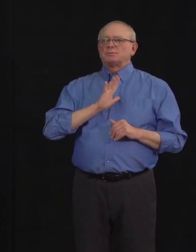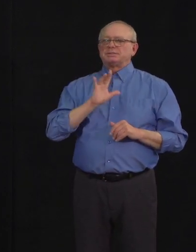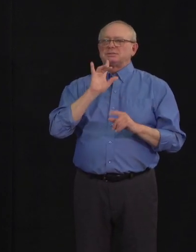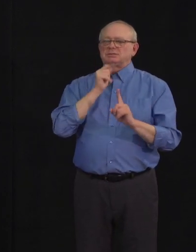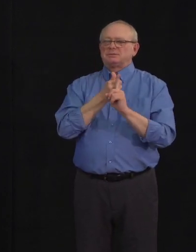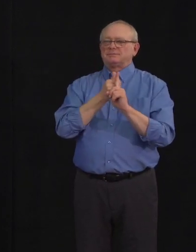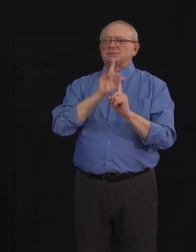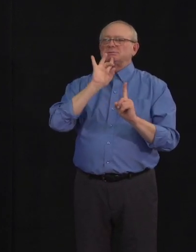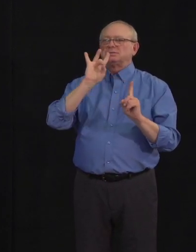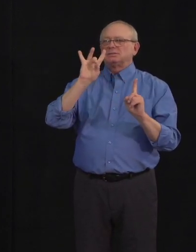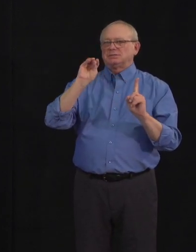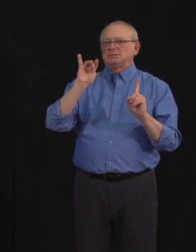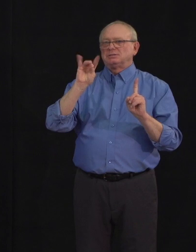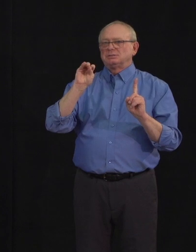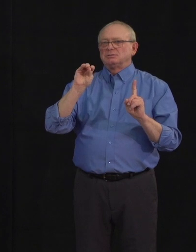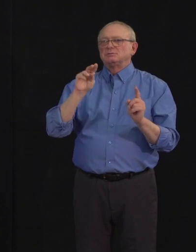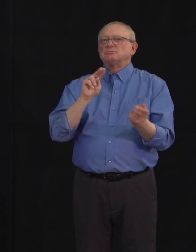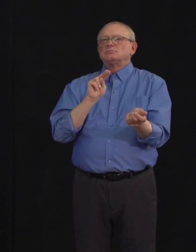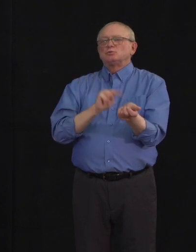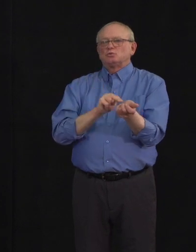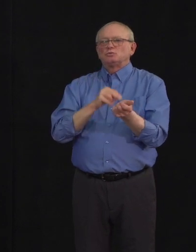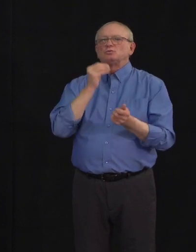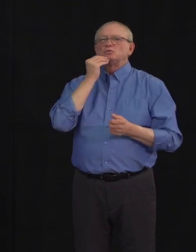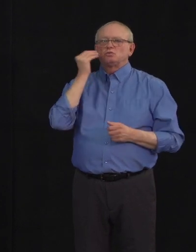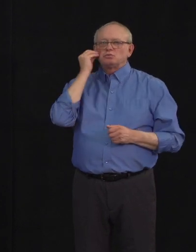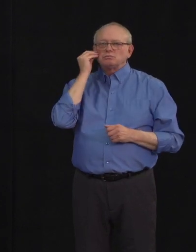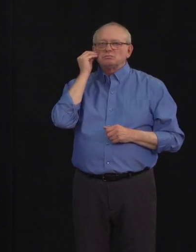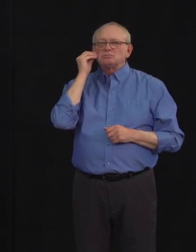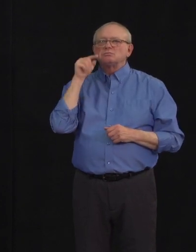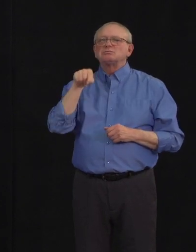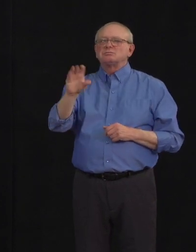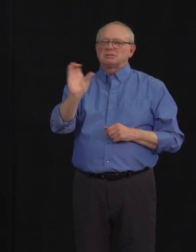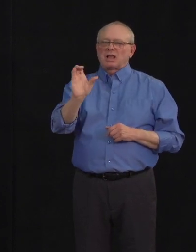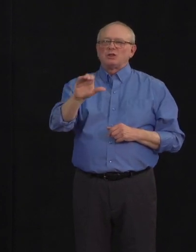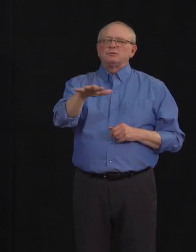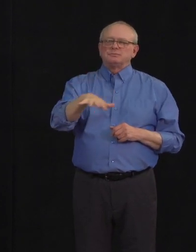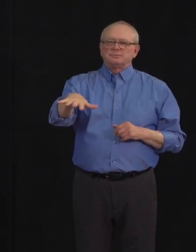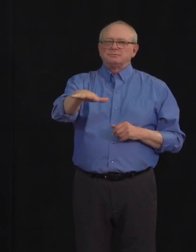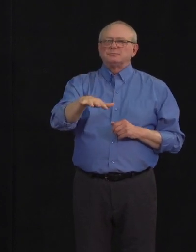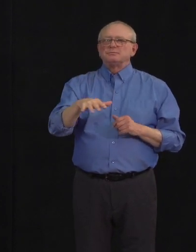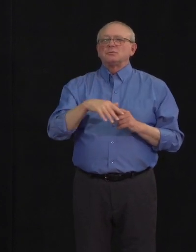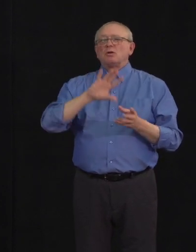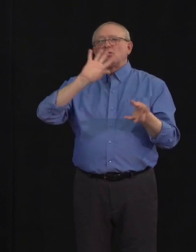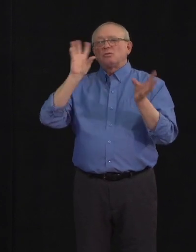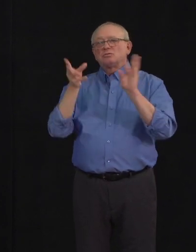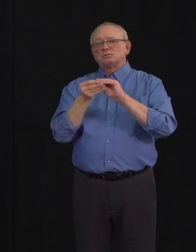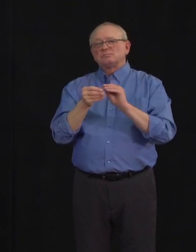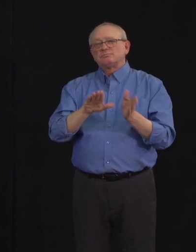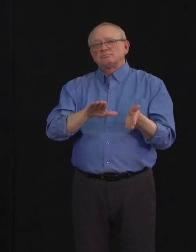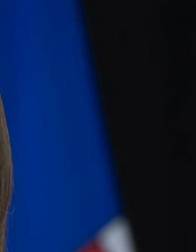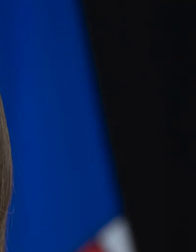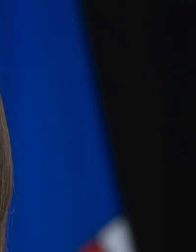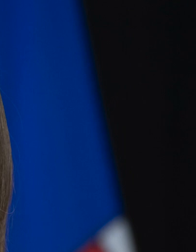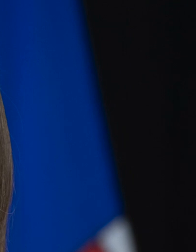facility in the Calgary zone. This brings the total number of deaths in Alberta to 115.